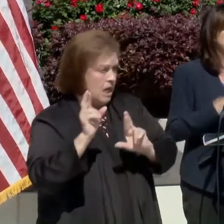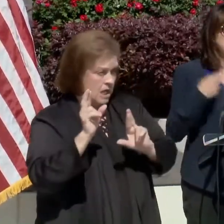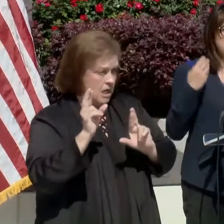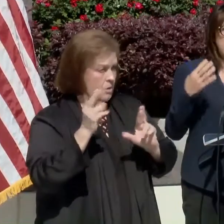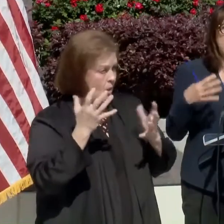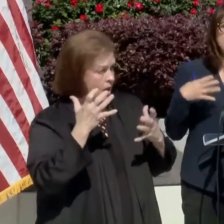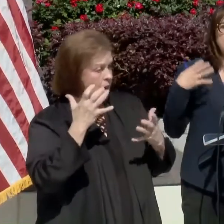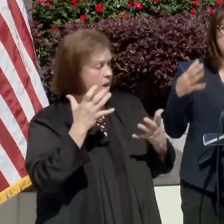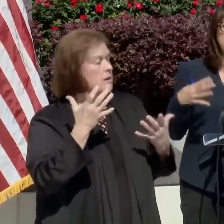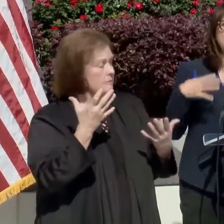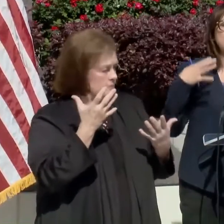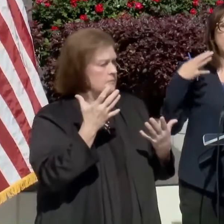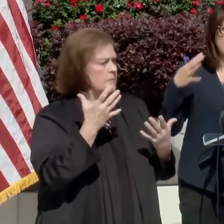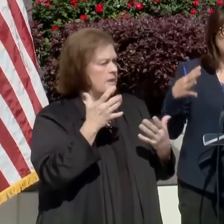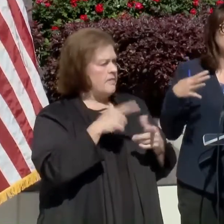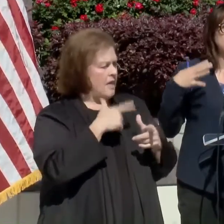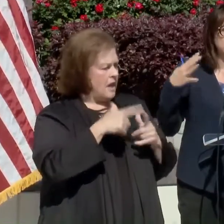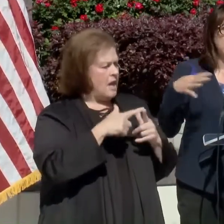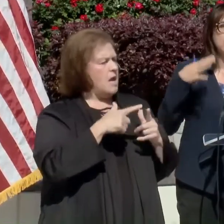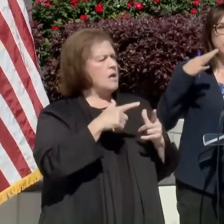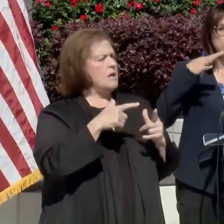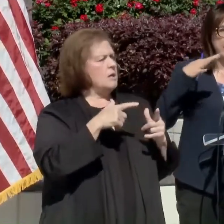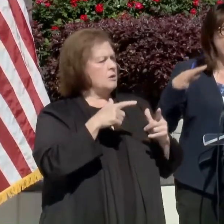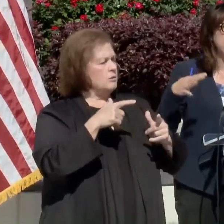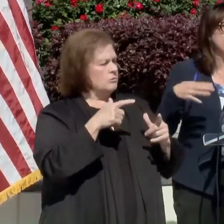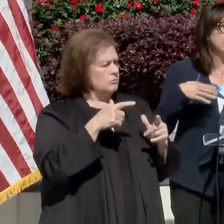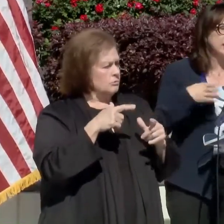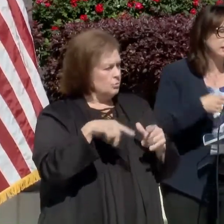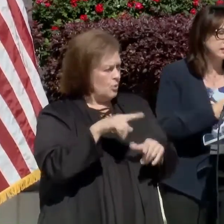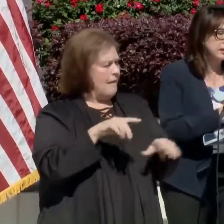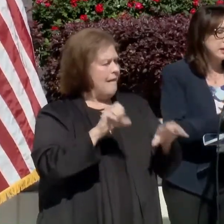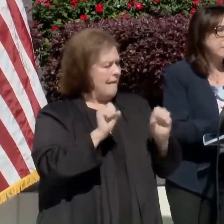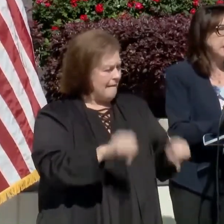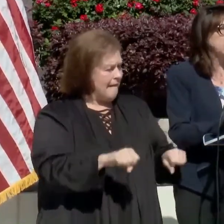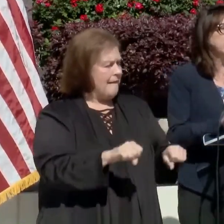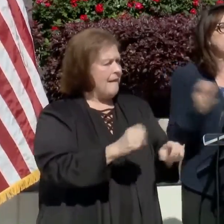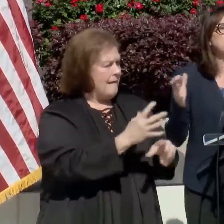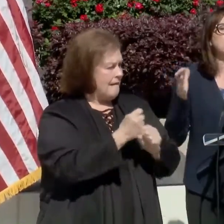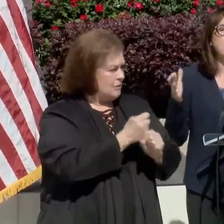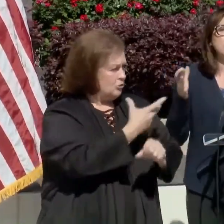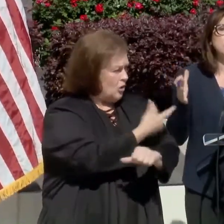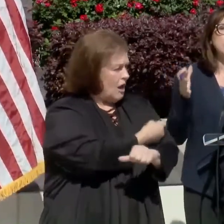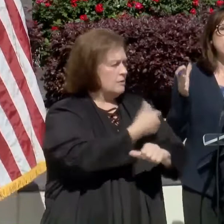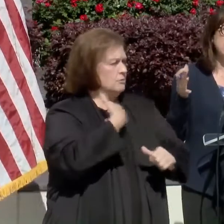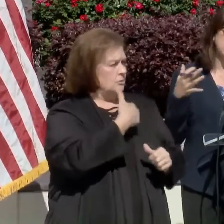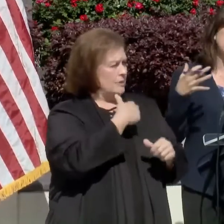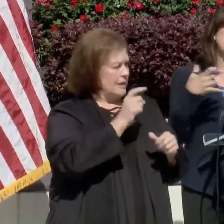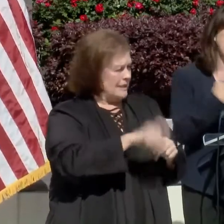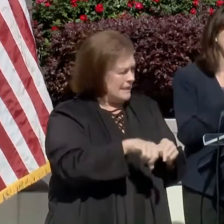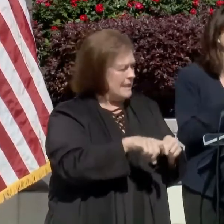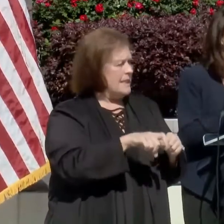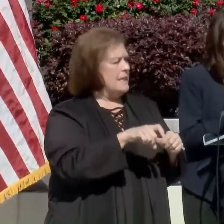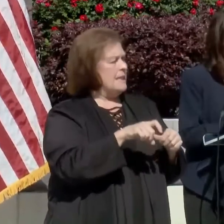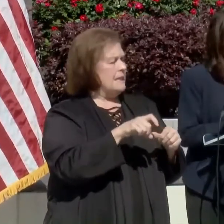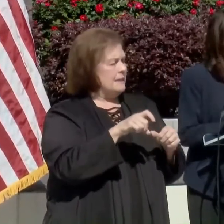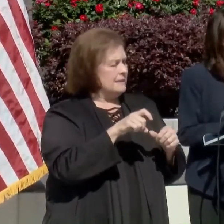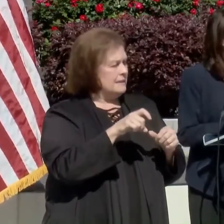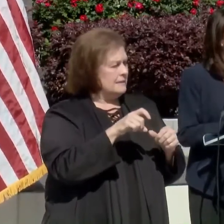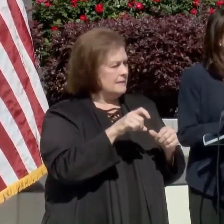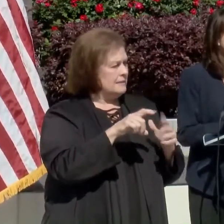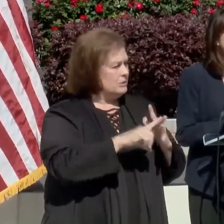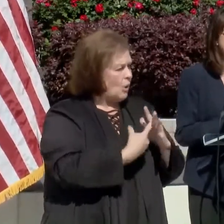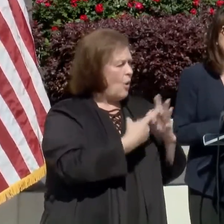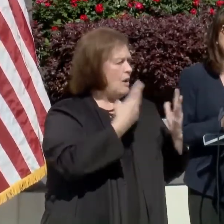you know, there were at the point where they're able to start, you know, getting vaccines and we need to start, you know, turning the corner to,